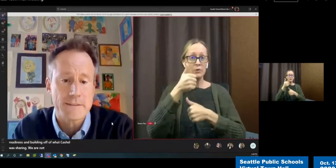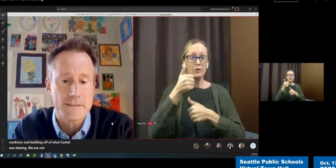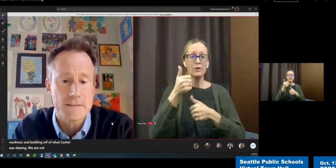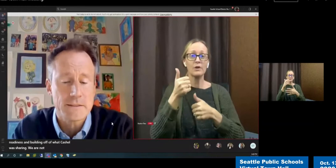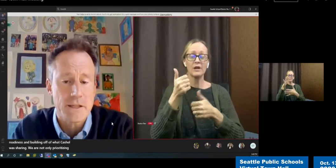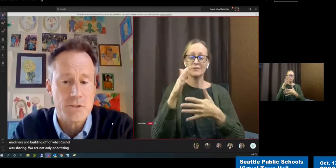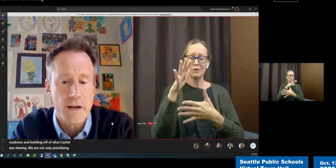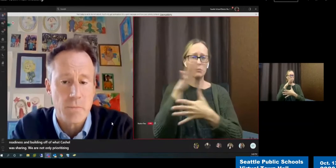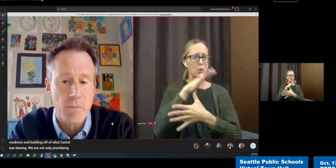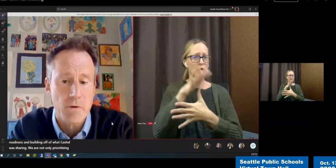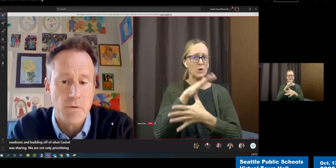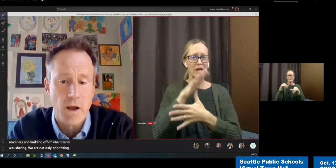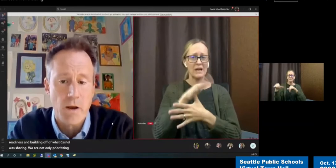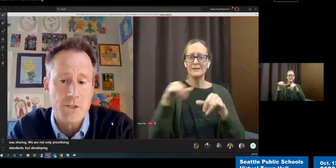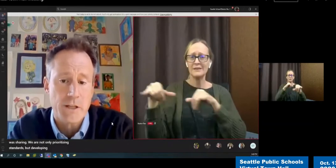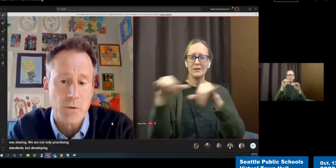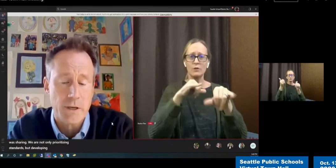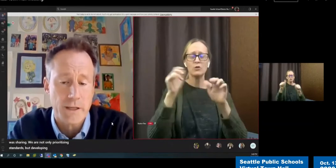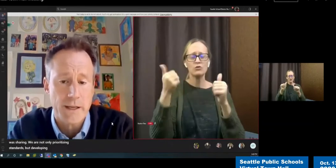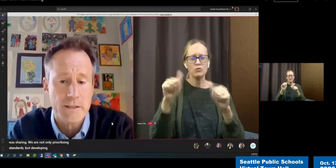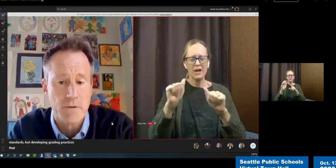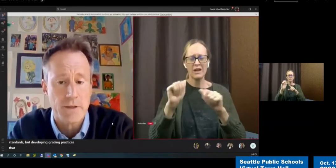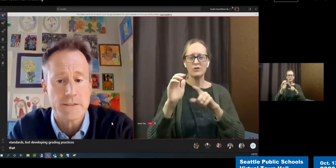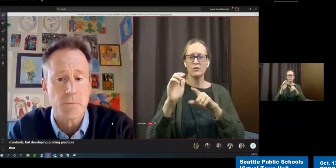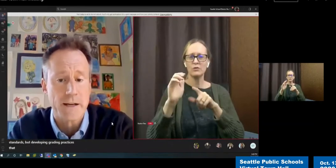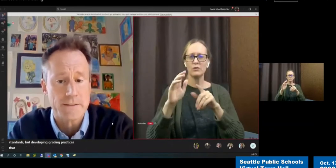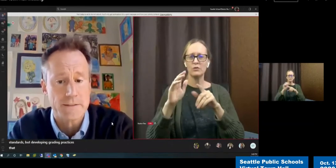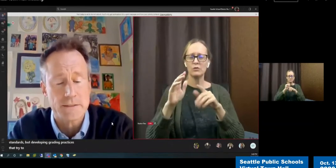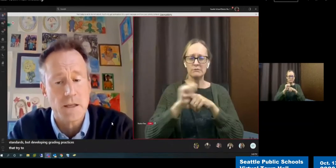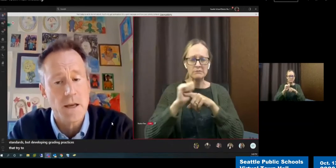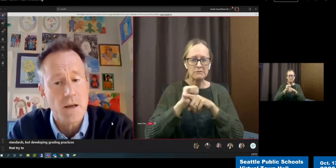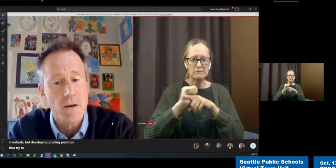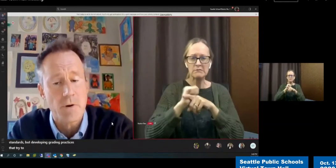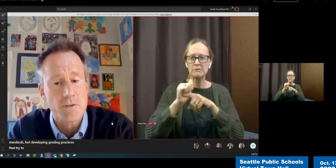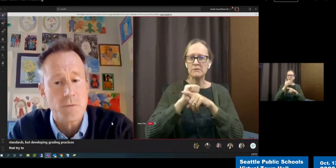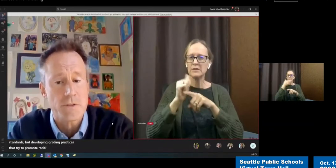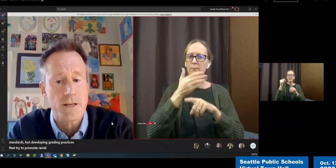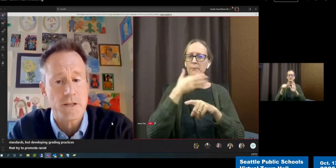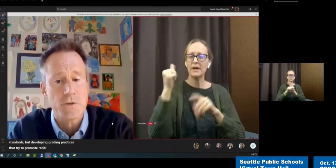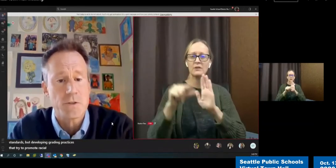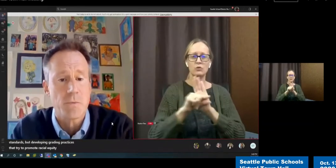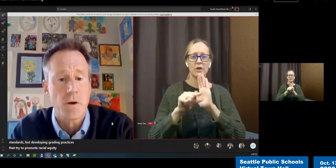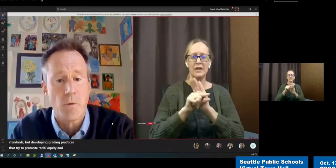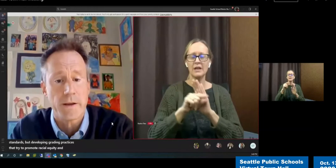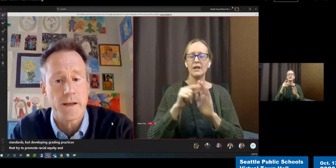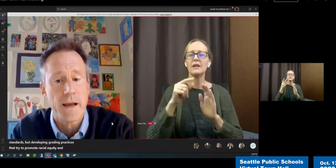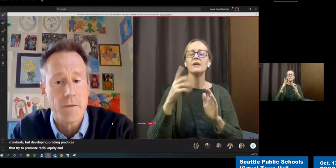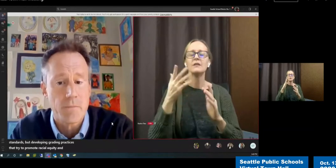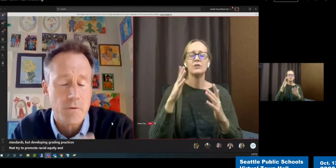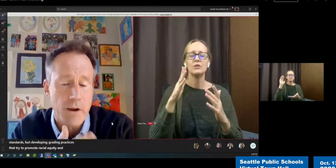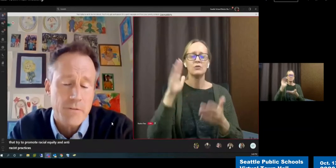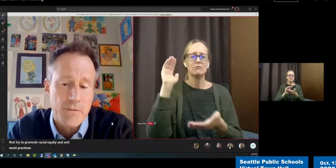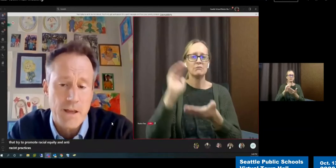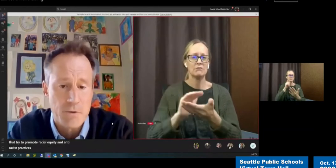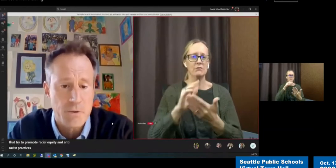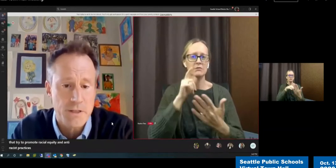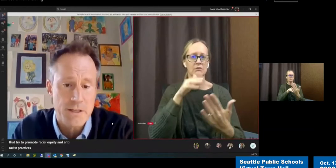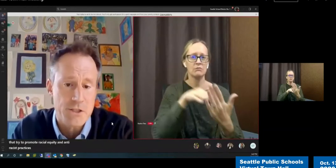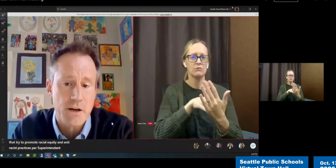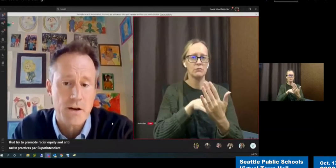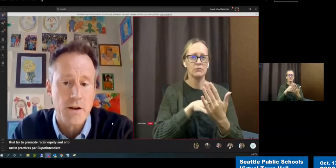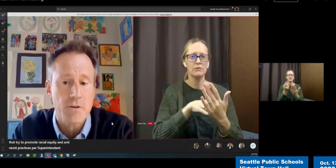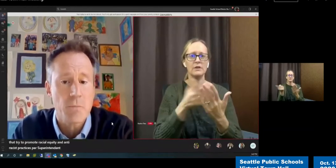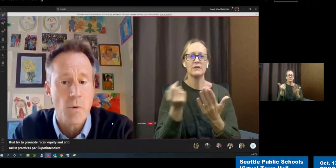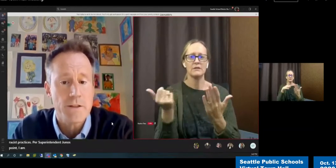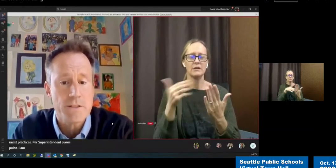practices that try to promote racial equity and anti-racist practices, per Superintendent Juneau's point. I am grateful for the opportunity to